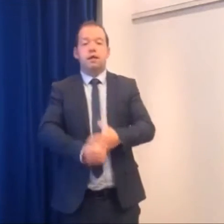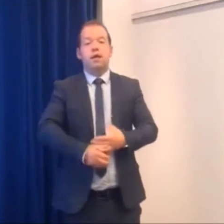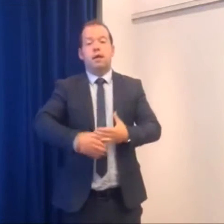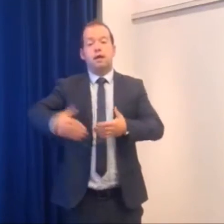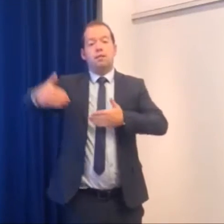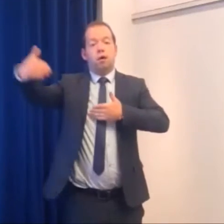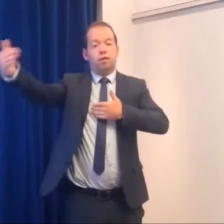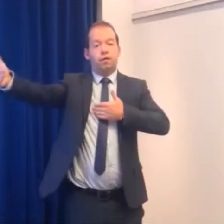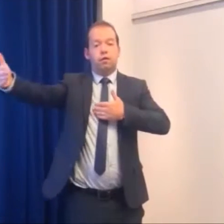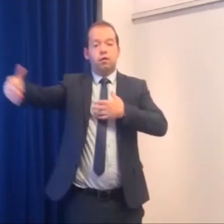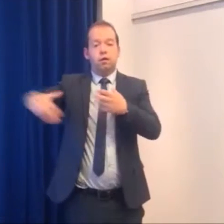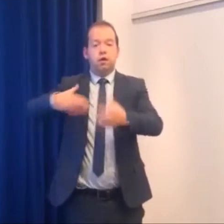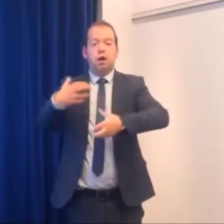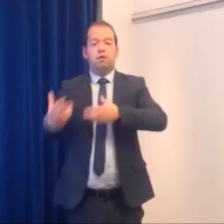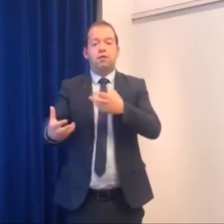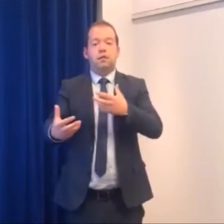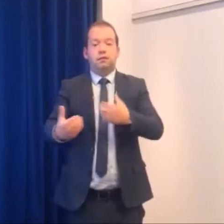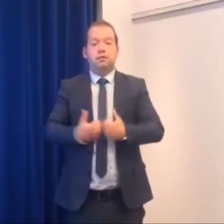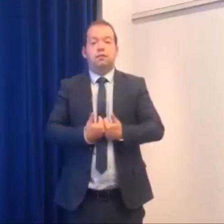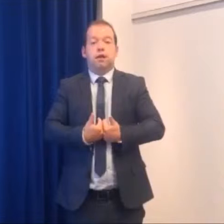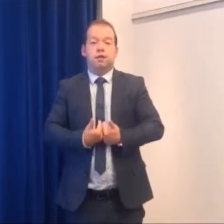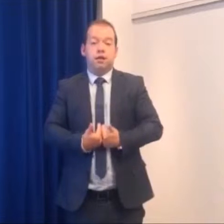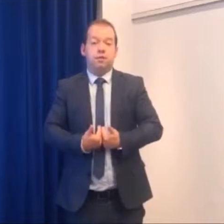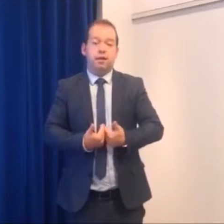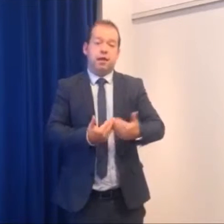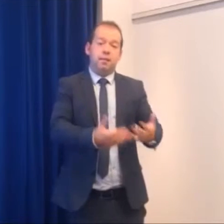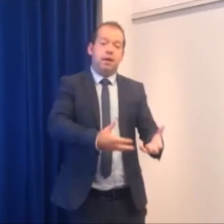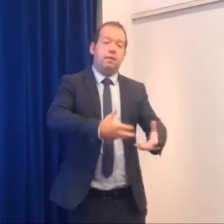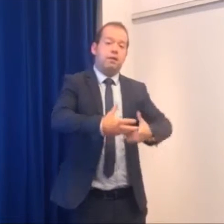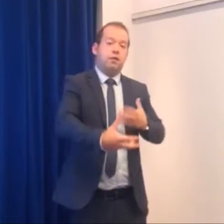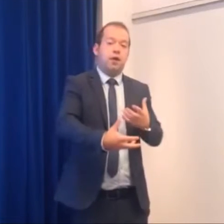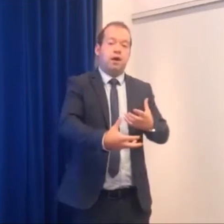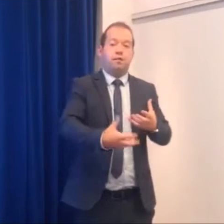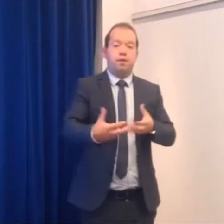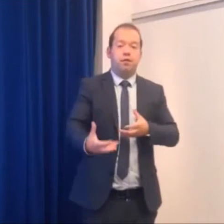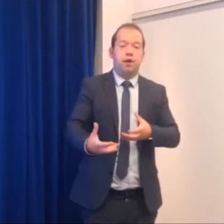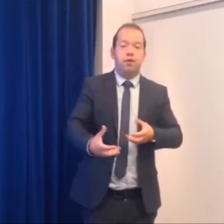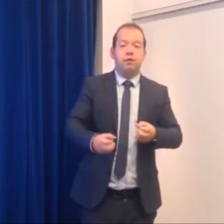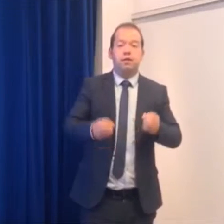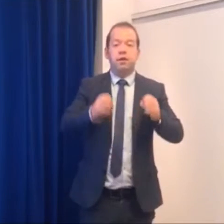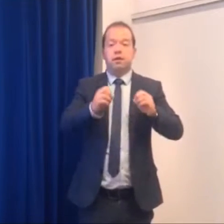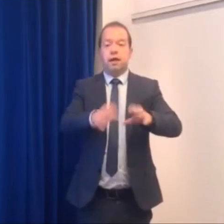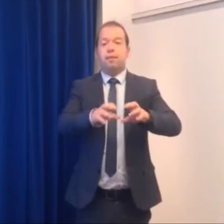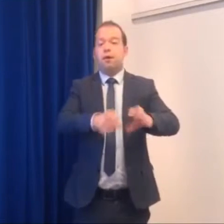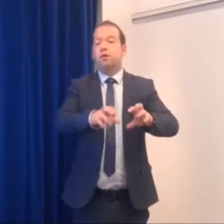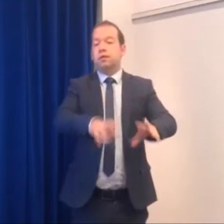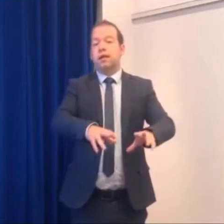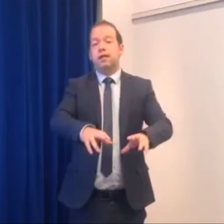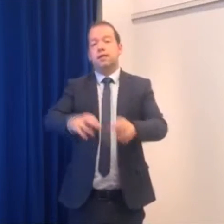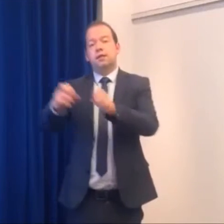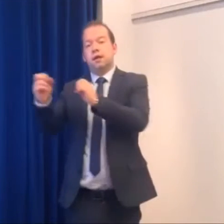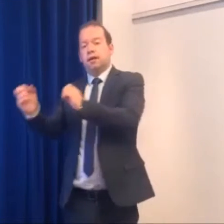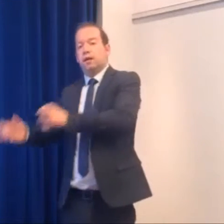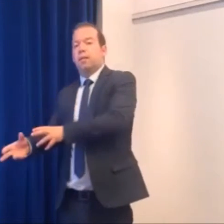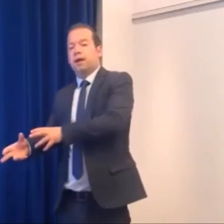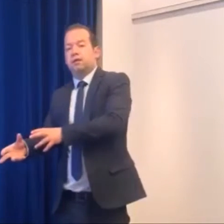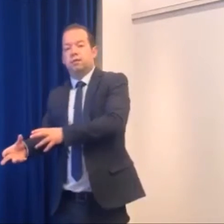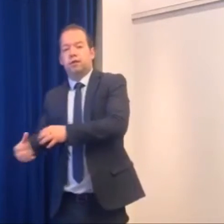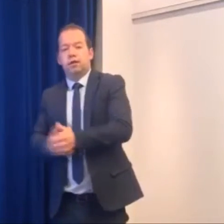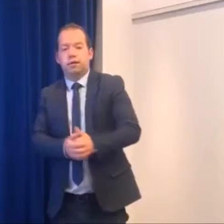day getting them off on his own obviously that there's my time again my two and a half my three hours to get my own sales and then I'm back to him for the